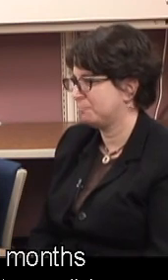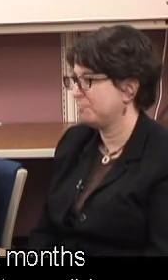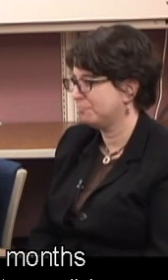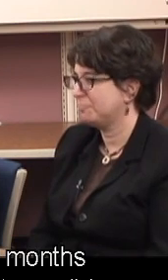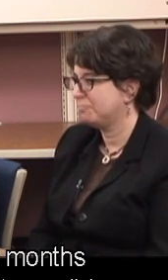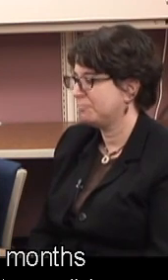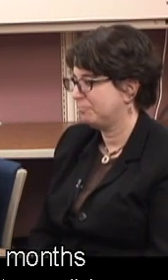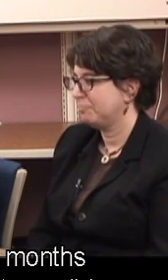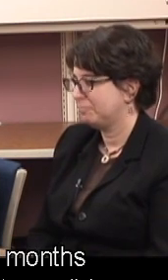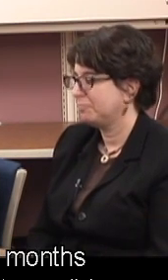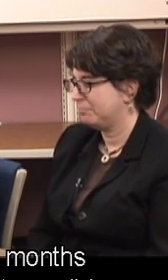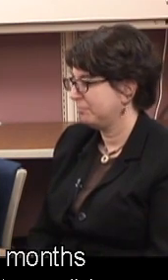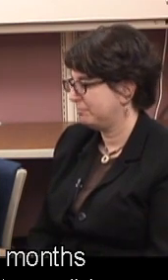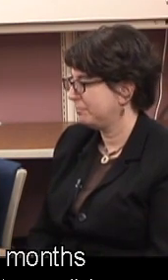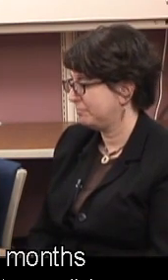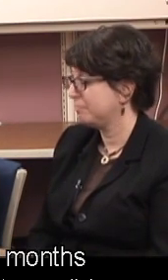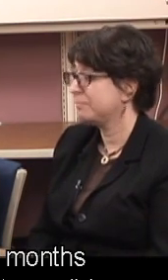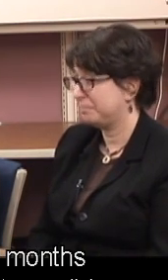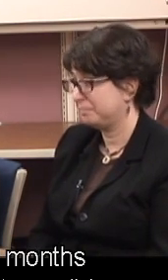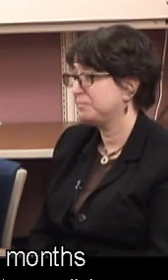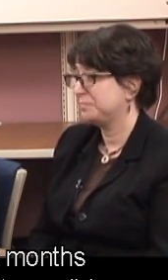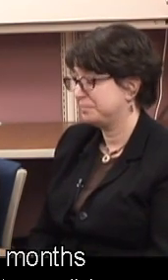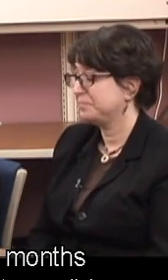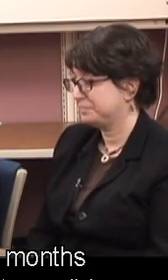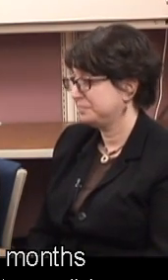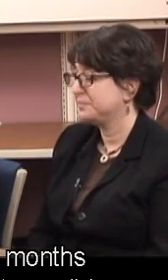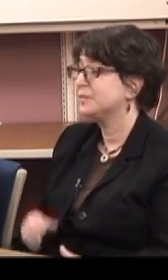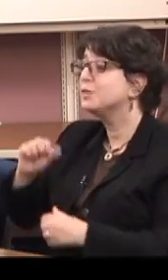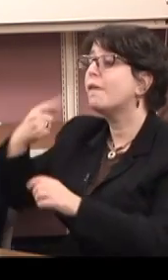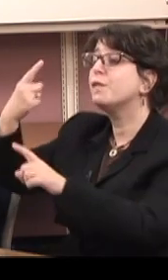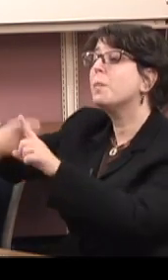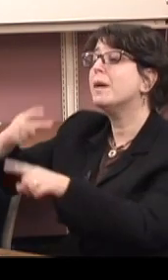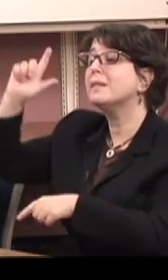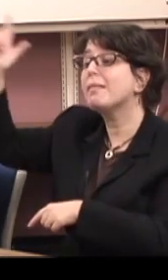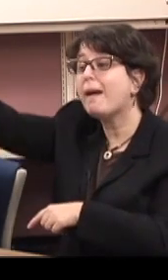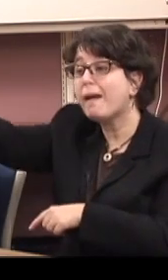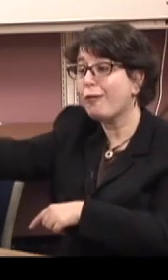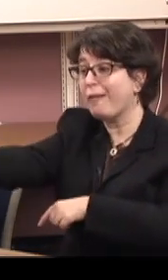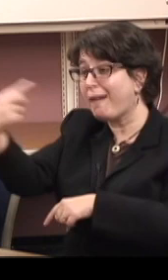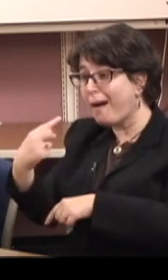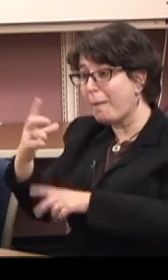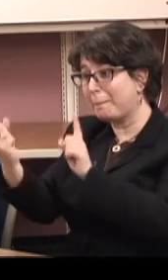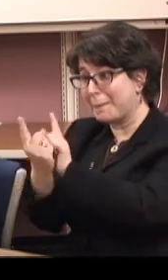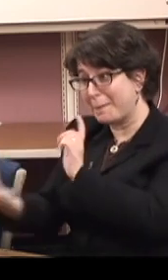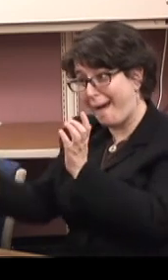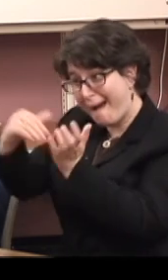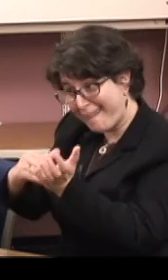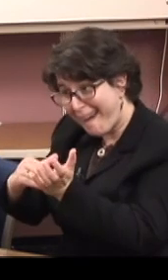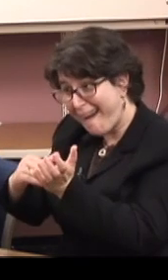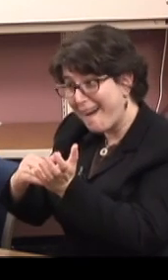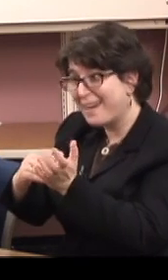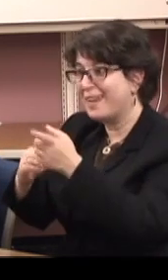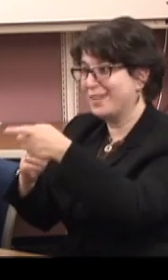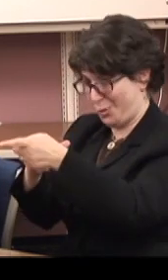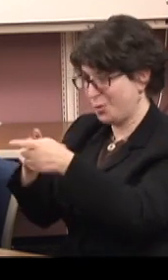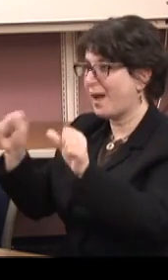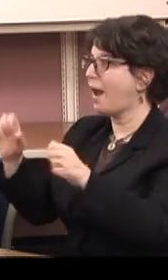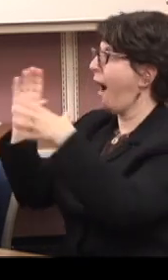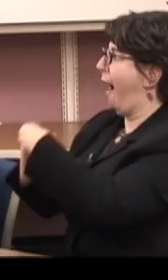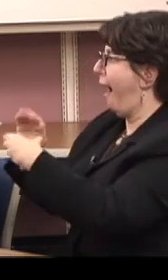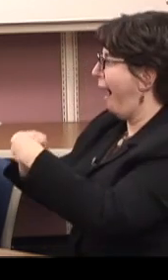Okay. So, when I see you in a few months, you're going to be able to tell me that you did some cooking and you actually enjoyed